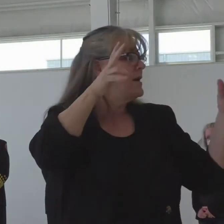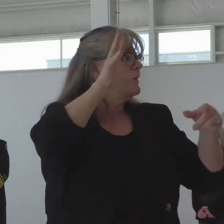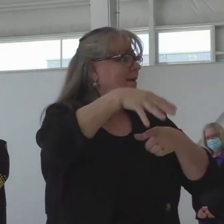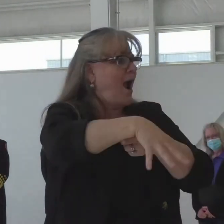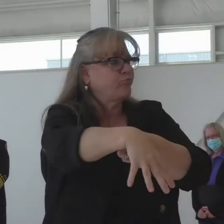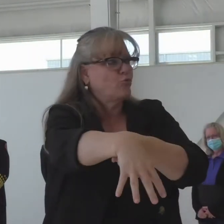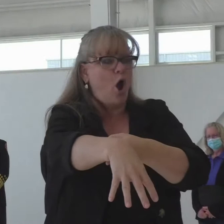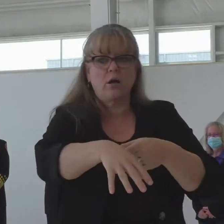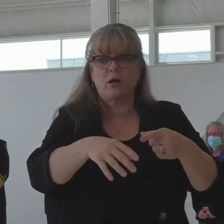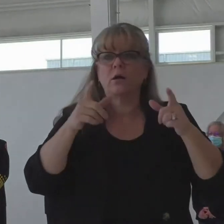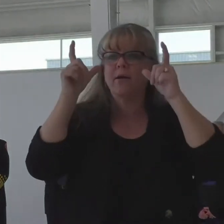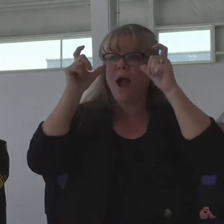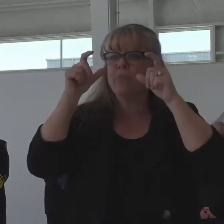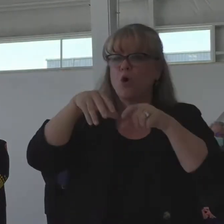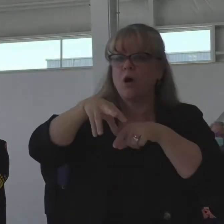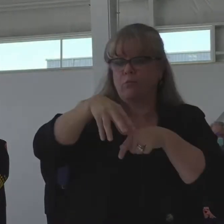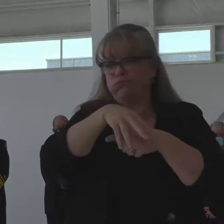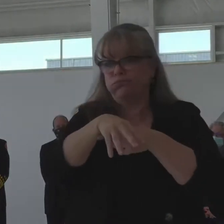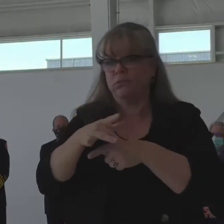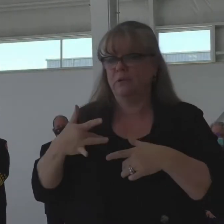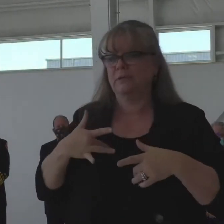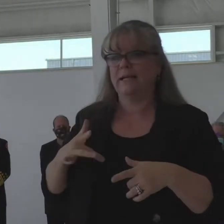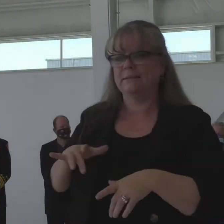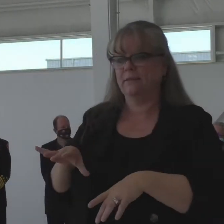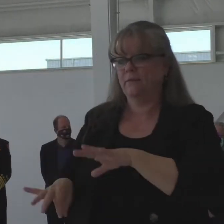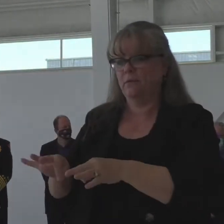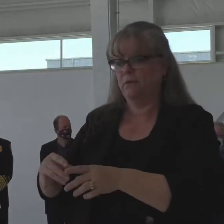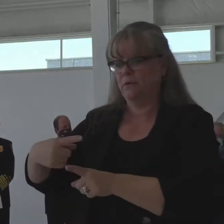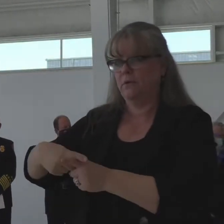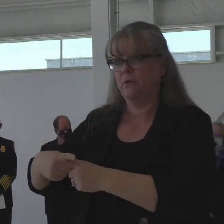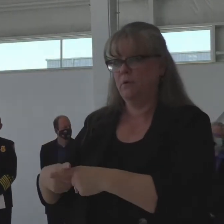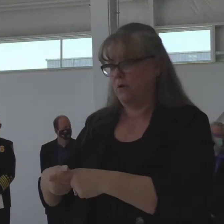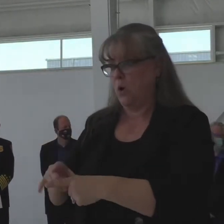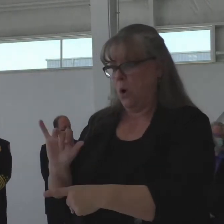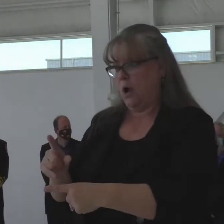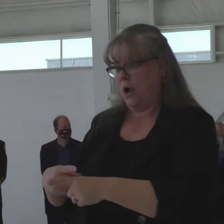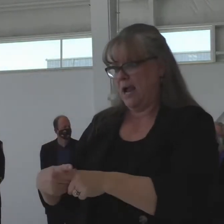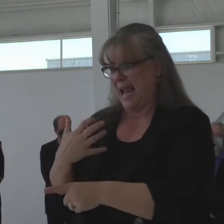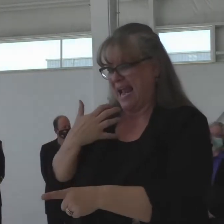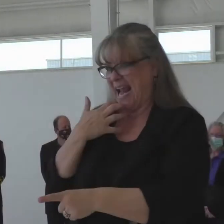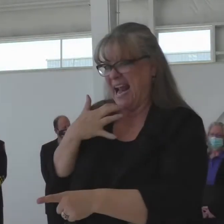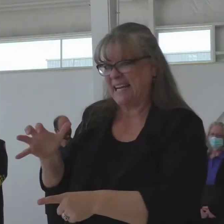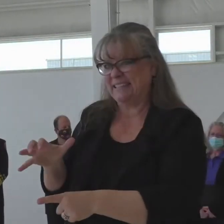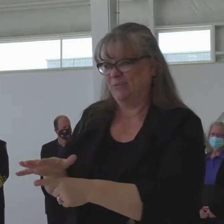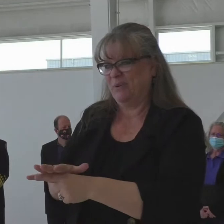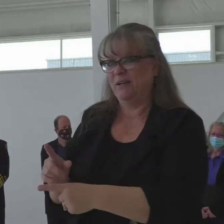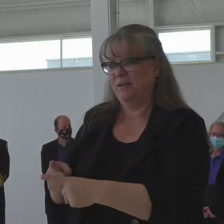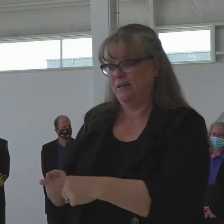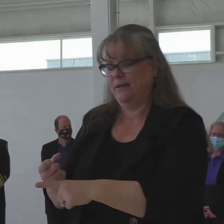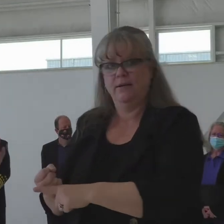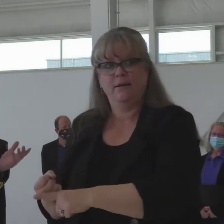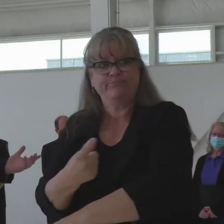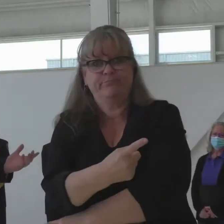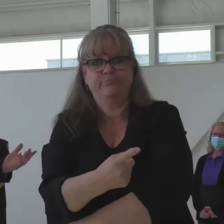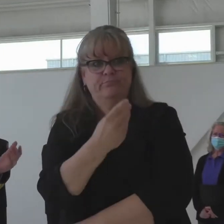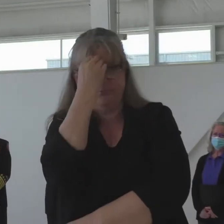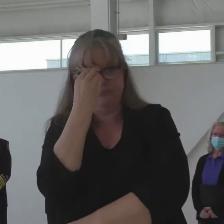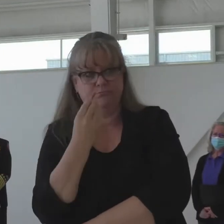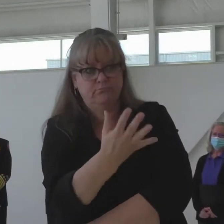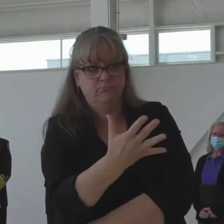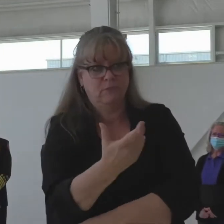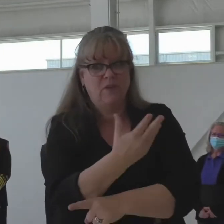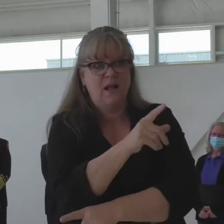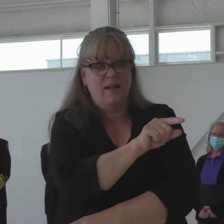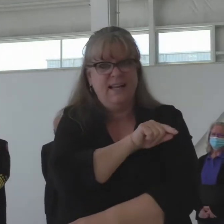find the latin long of what they are we give that to our the local jurisdiction whether that be a local fire department or one of our federal